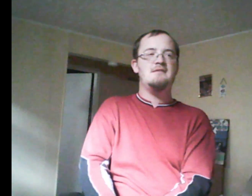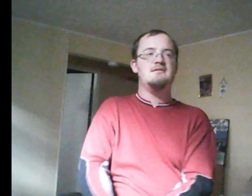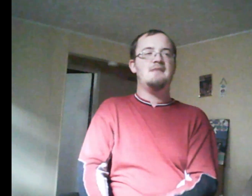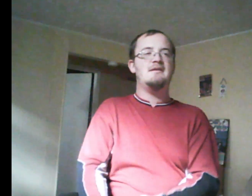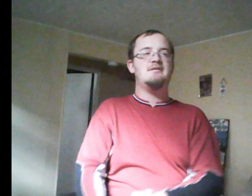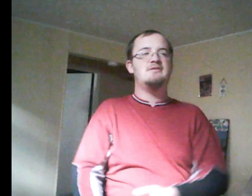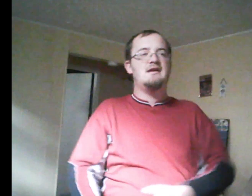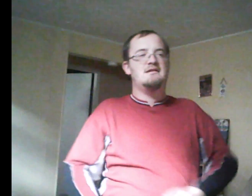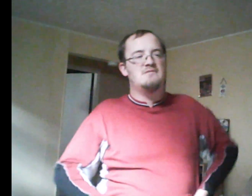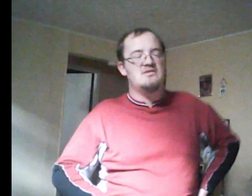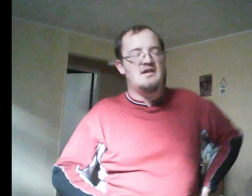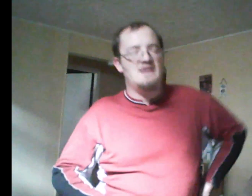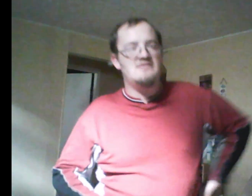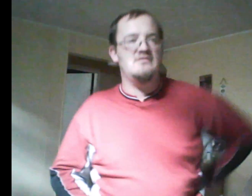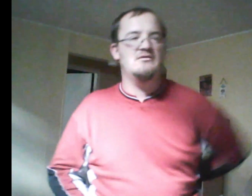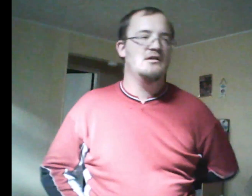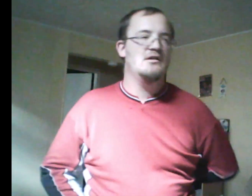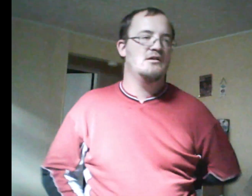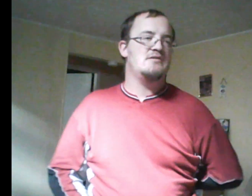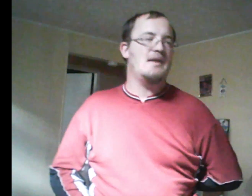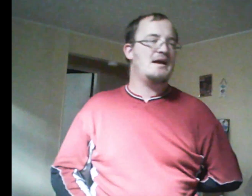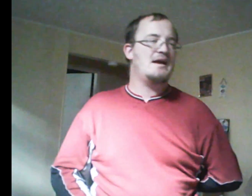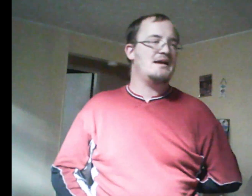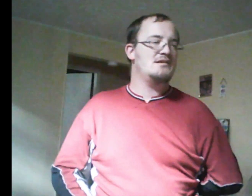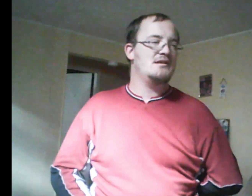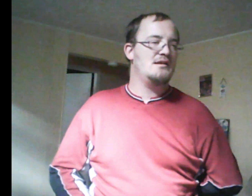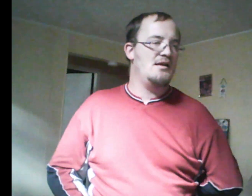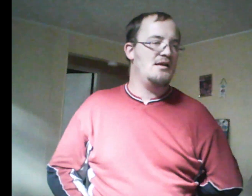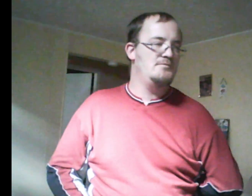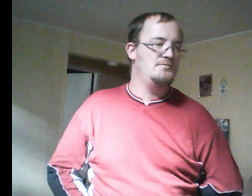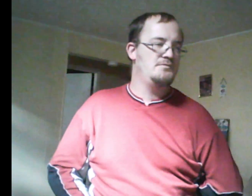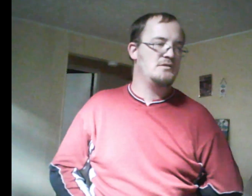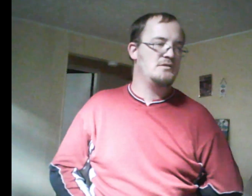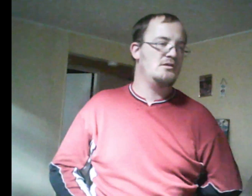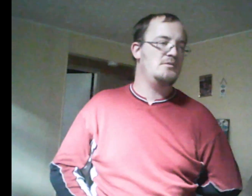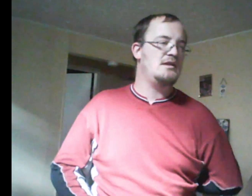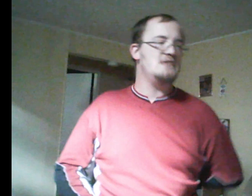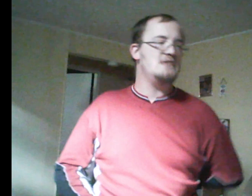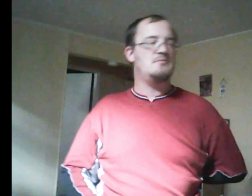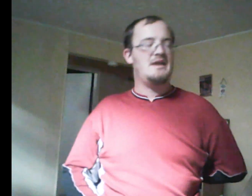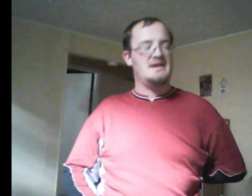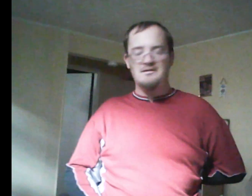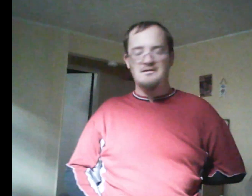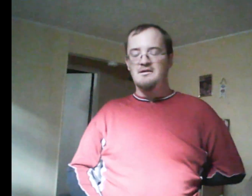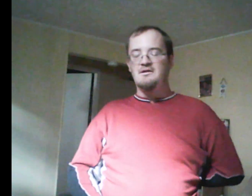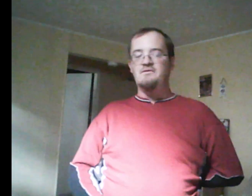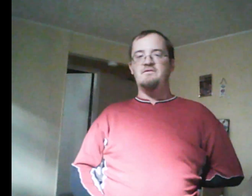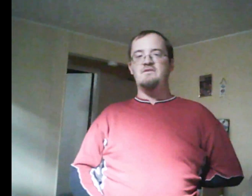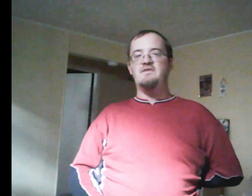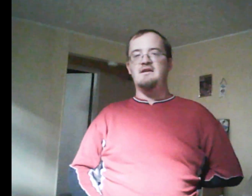Emma then decides to snap back at Liberty and Manny for a few things.